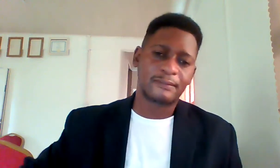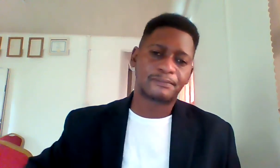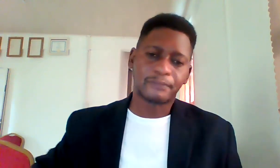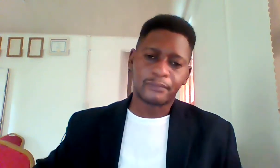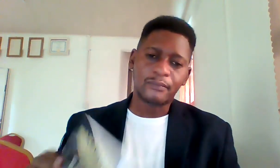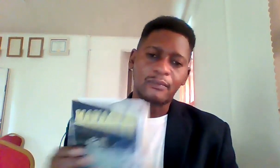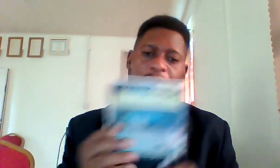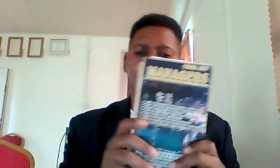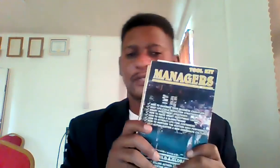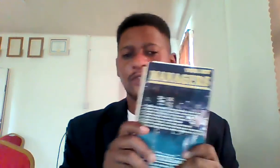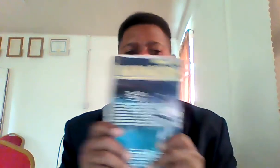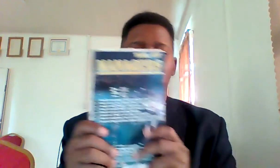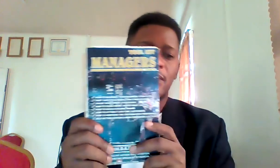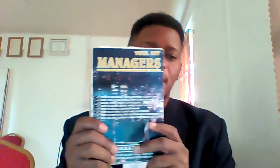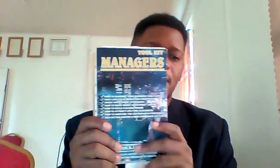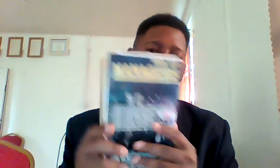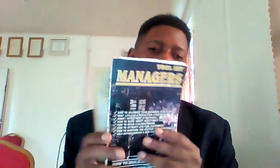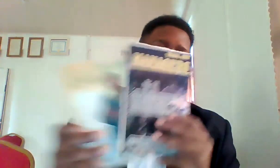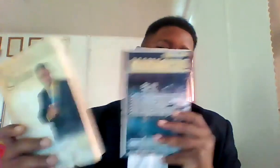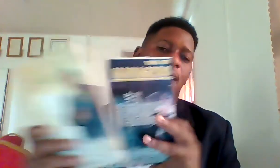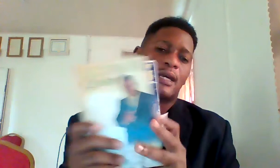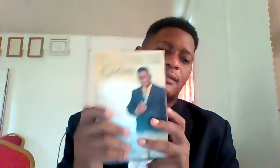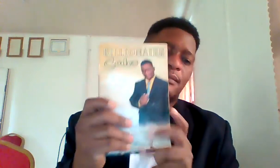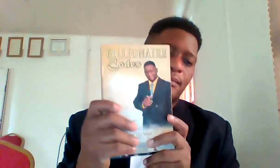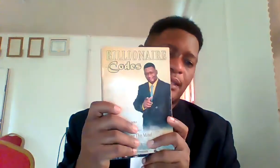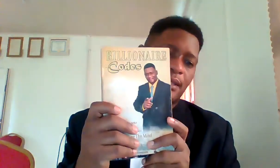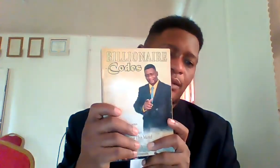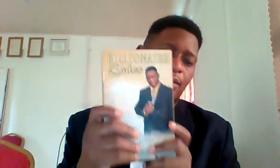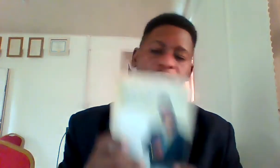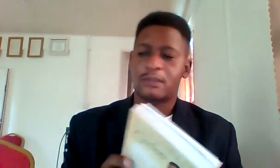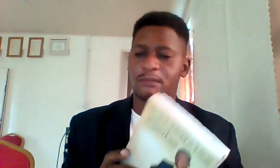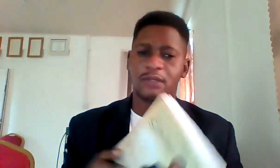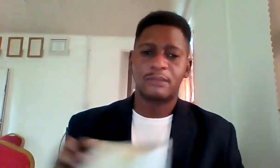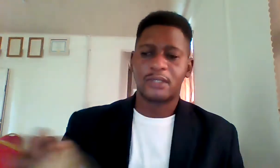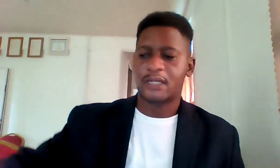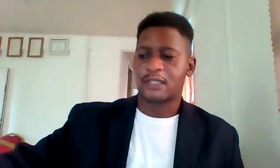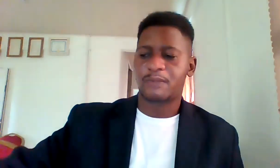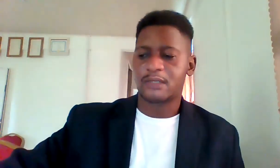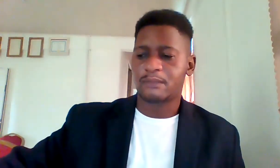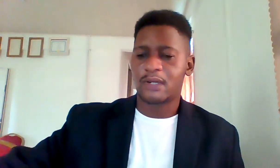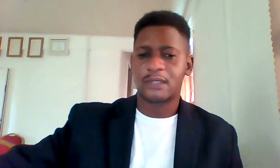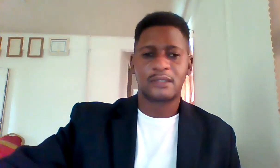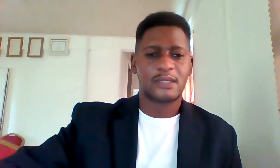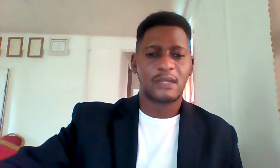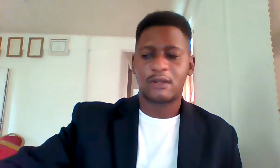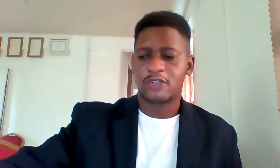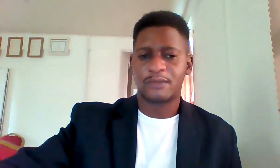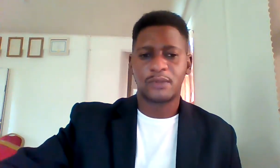managers toolkits and billionaire quotes my new book 10x product and marketing the psychology of doing